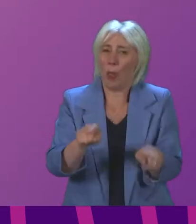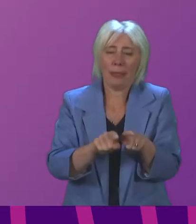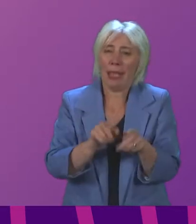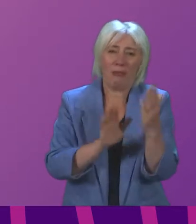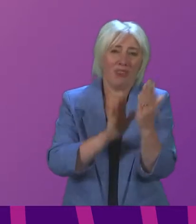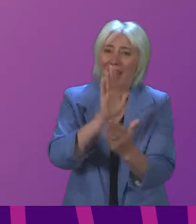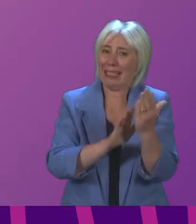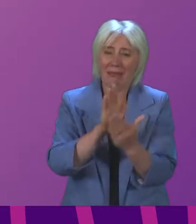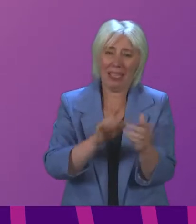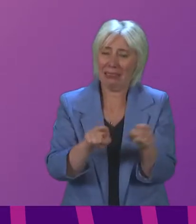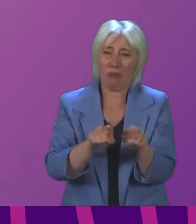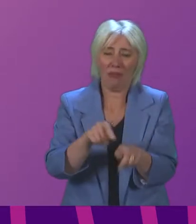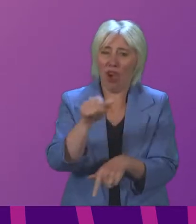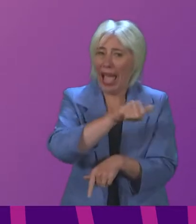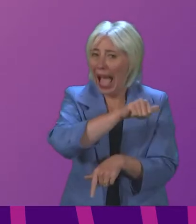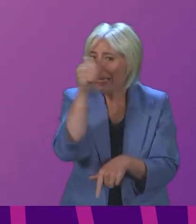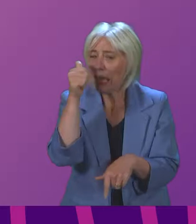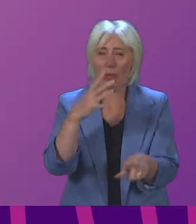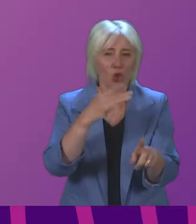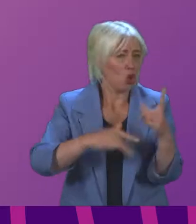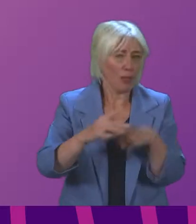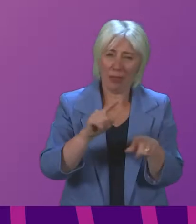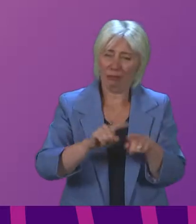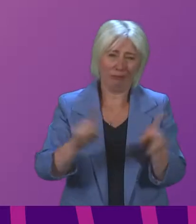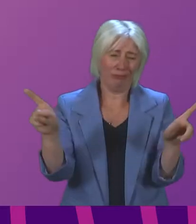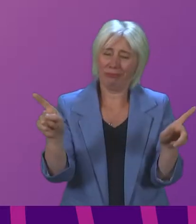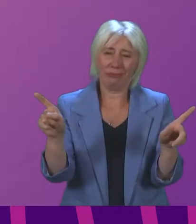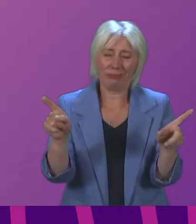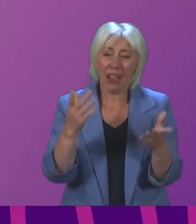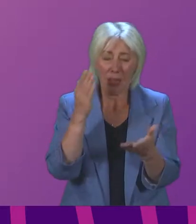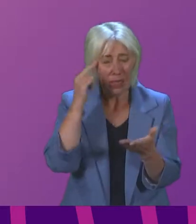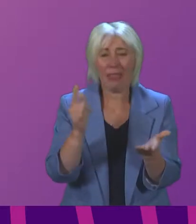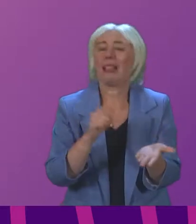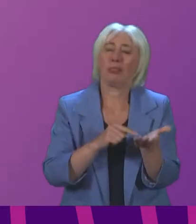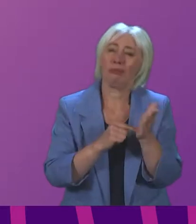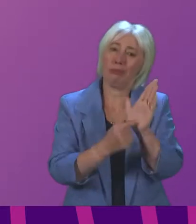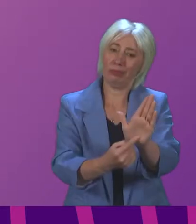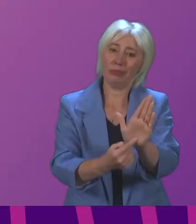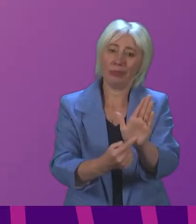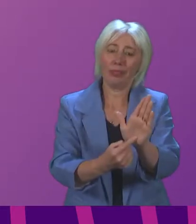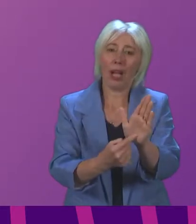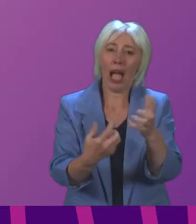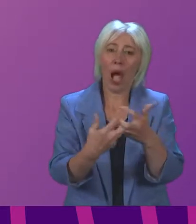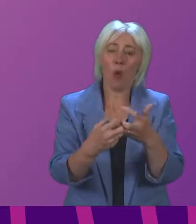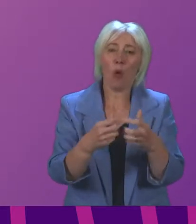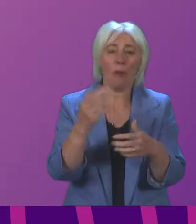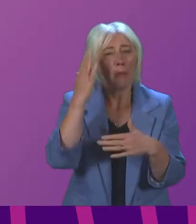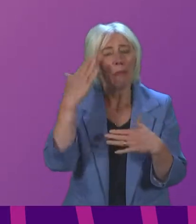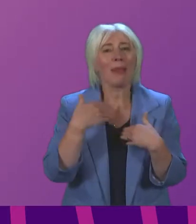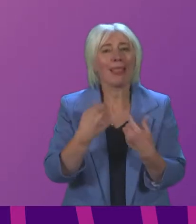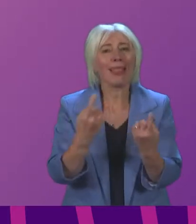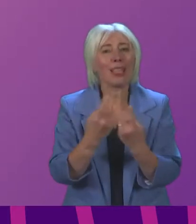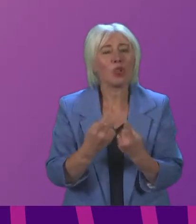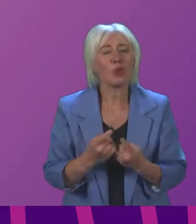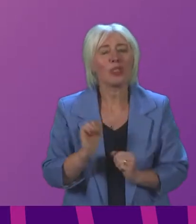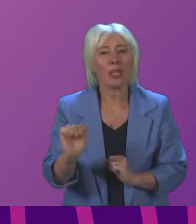both academically and socially and this can be demonstrated starkly in the rise of poor mental health with one